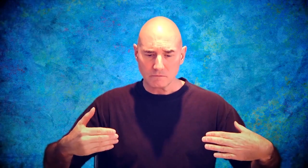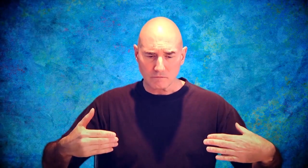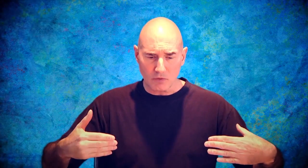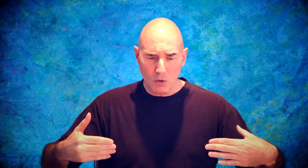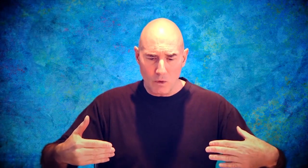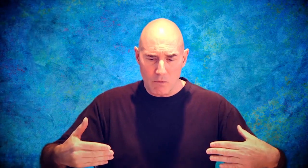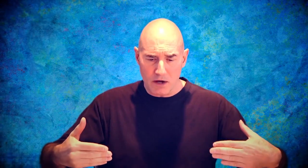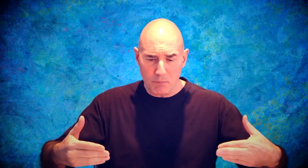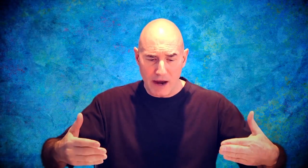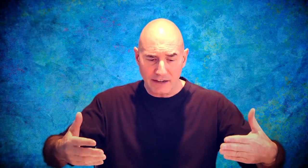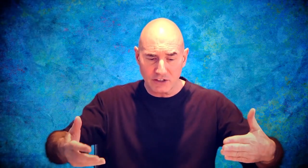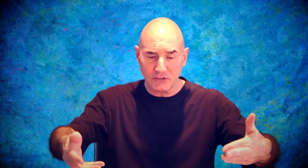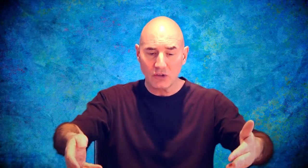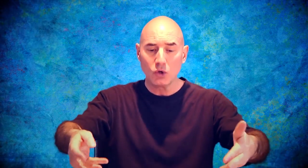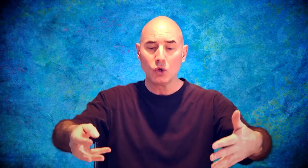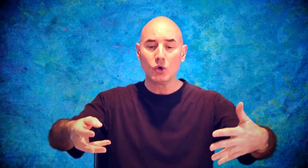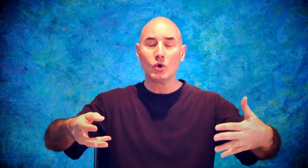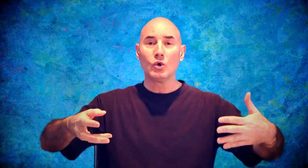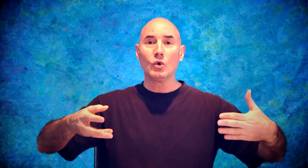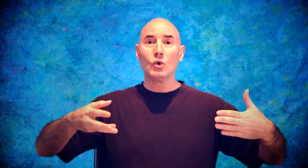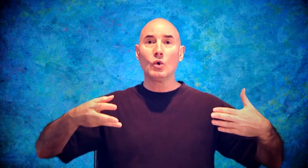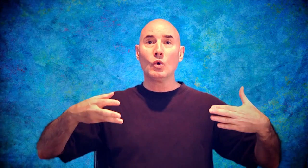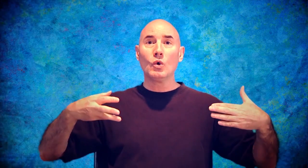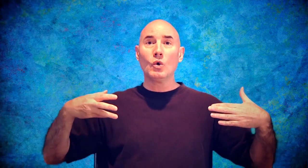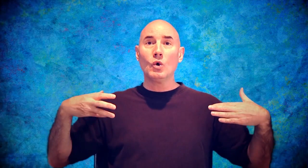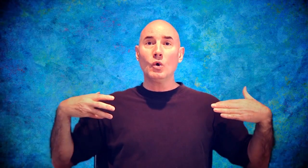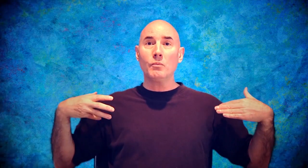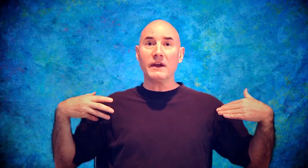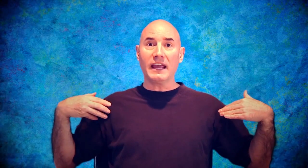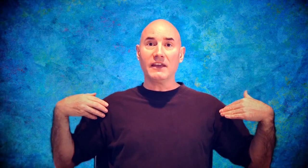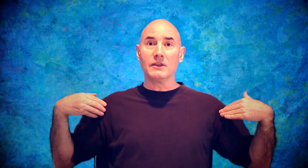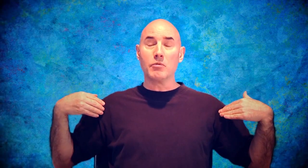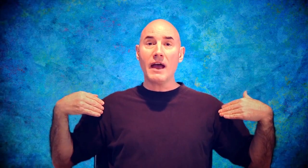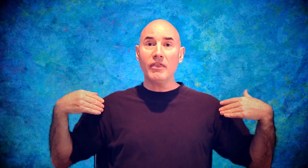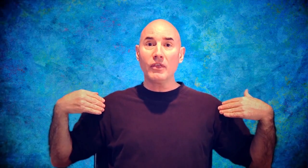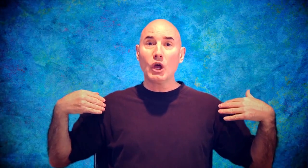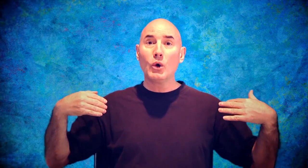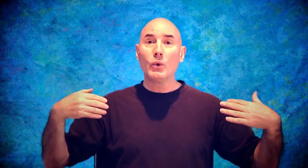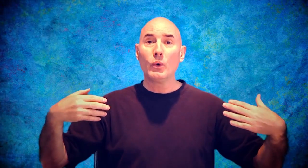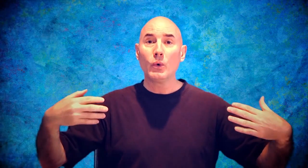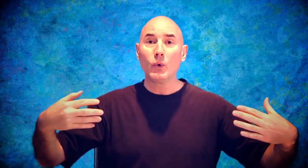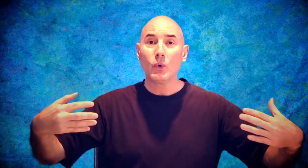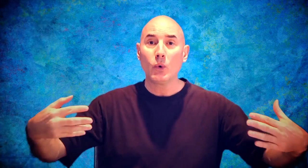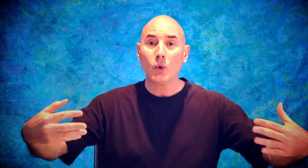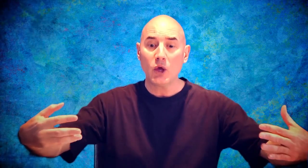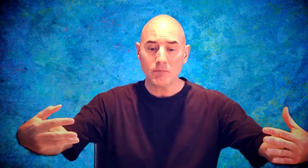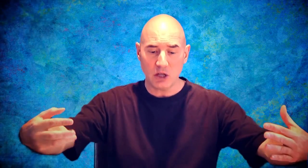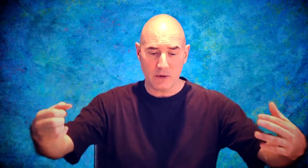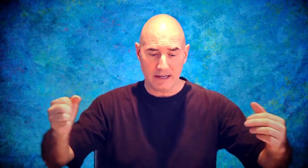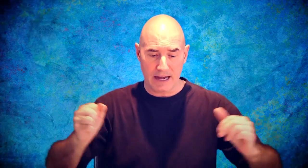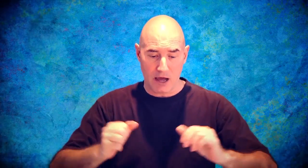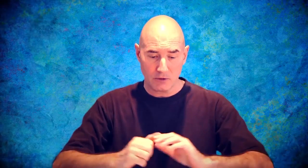we want to practice bringing in the breath and blowing it out.